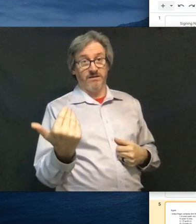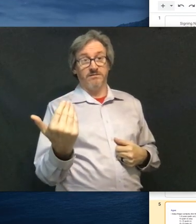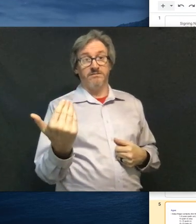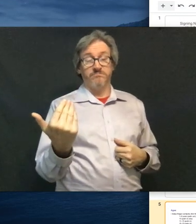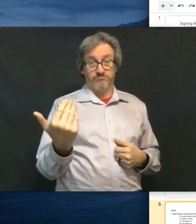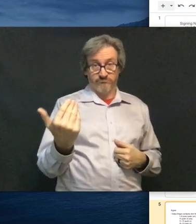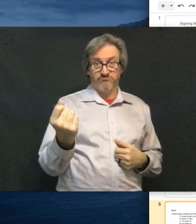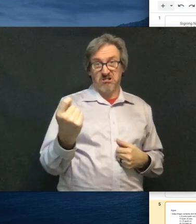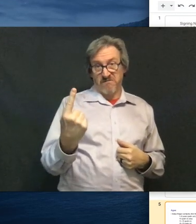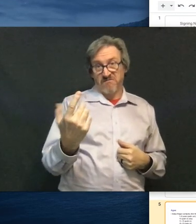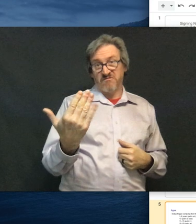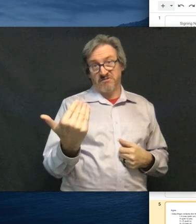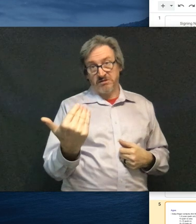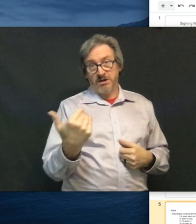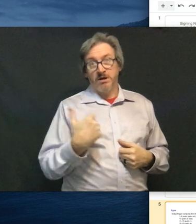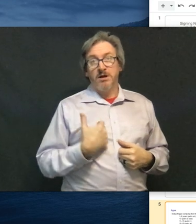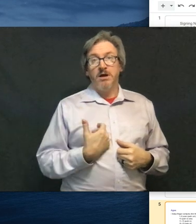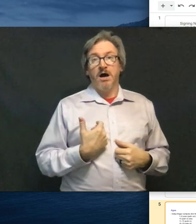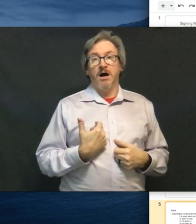to fifteen.